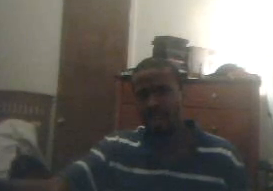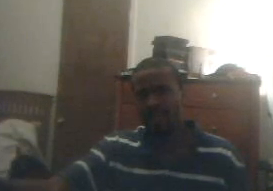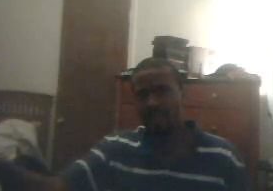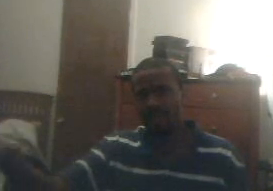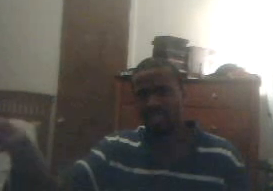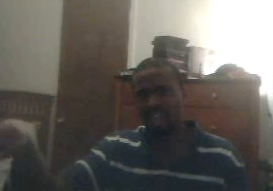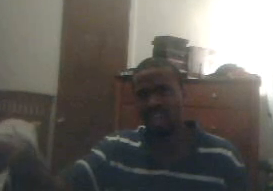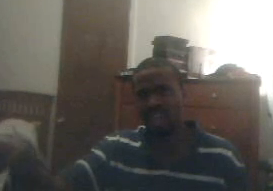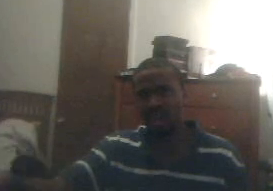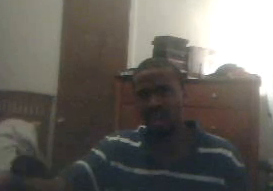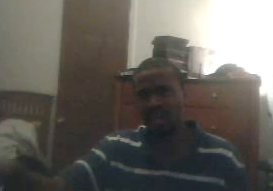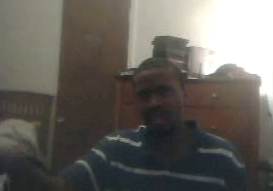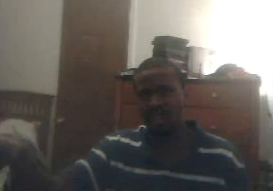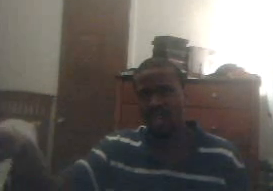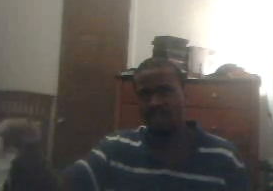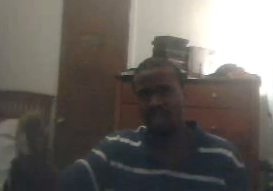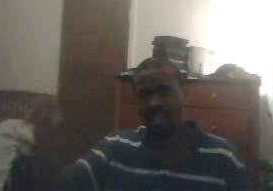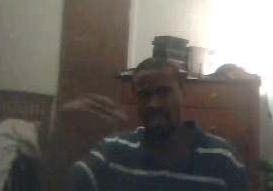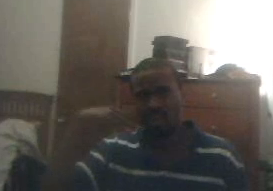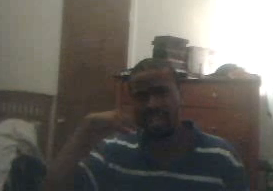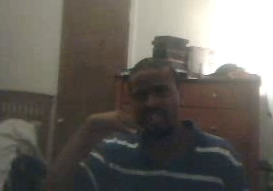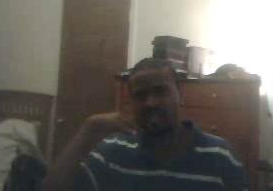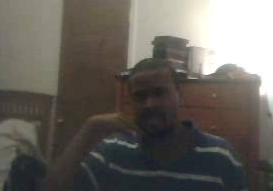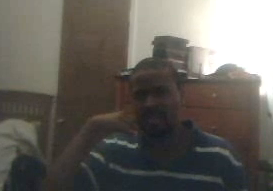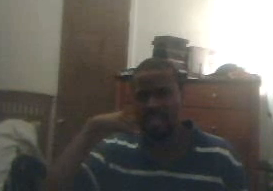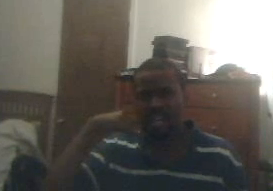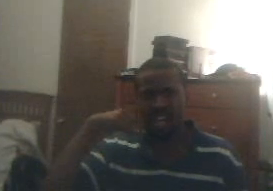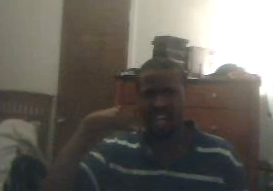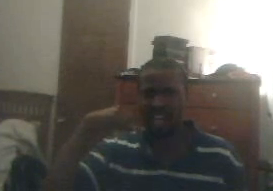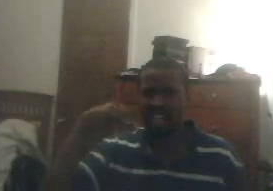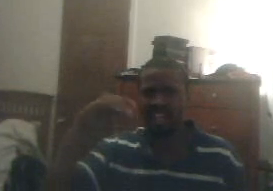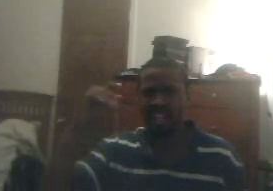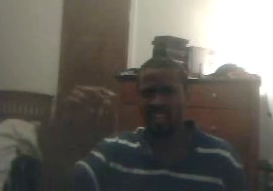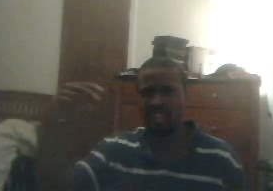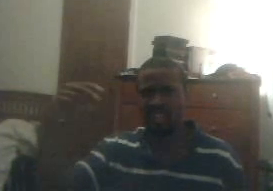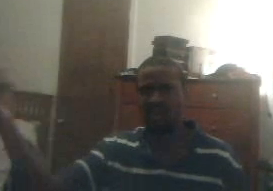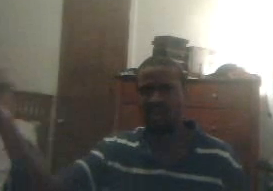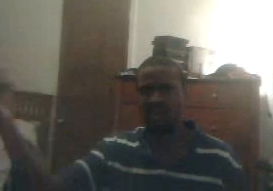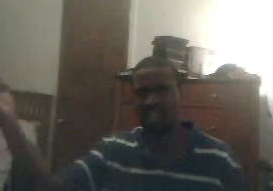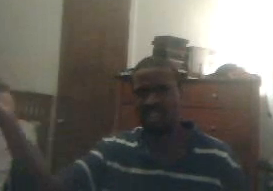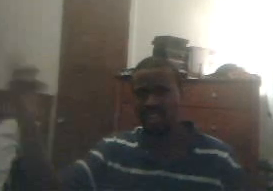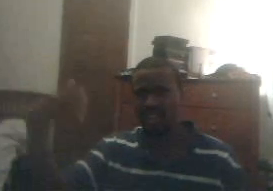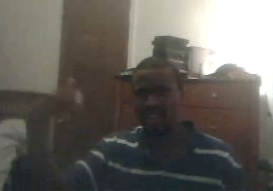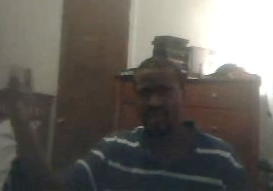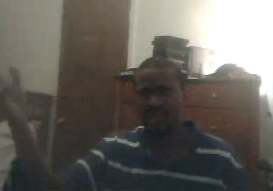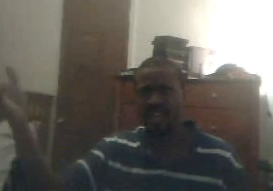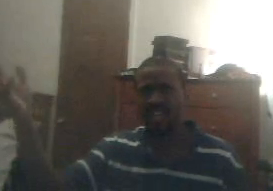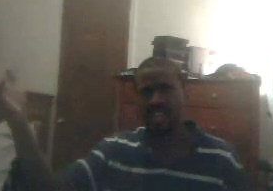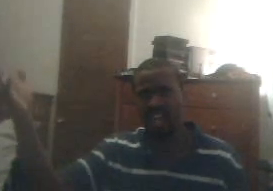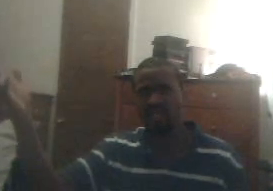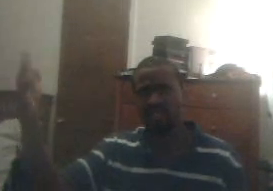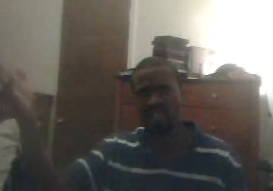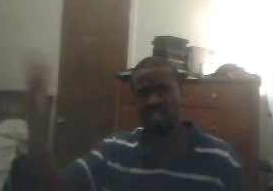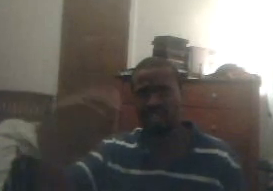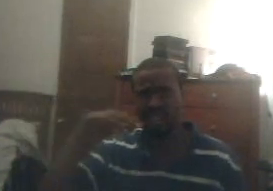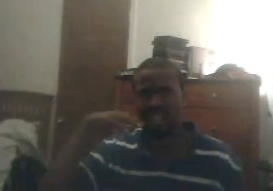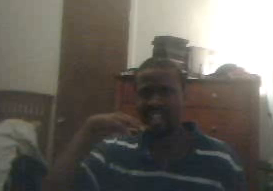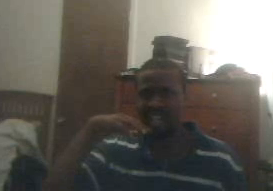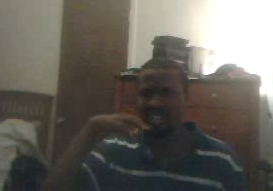black person to hate a white person because they're white, hmm, and calling them crackers, calling them niggers and stuff like that.